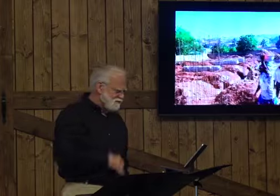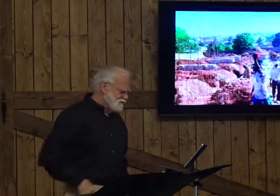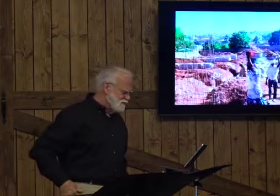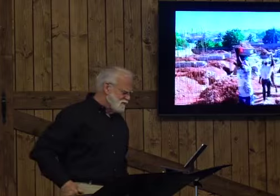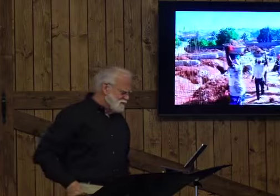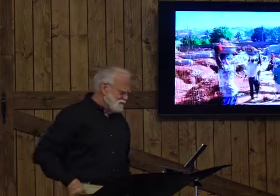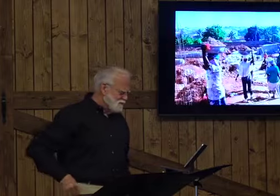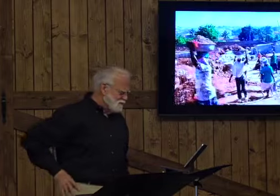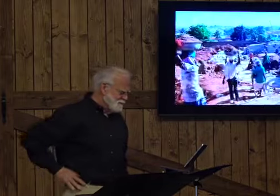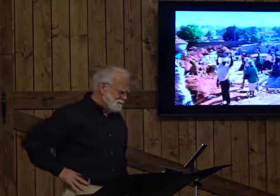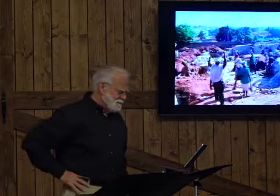A lot of work.